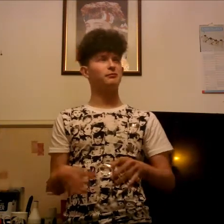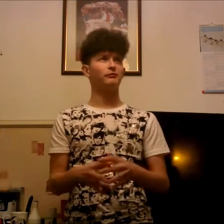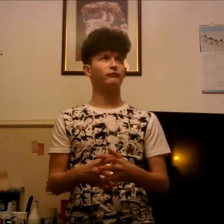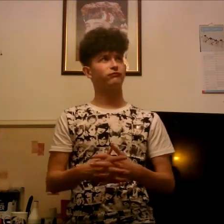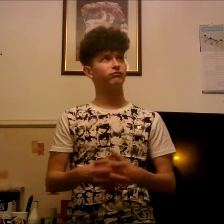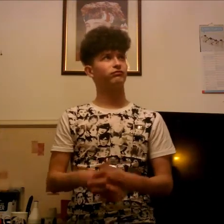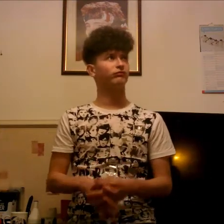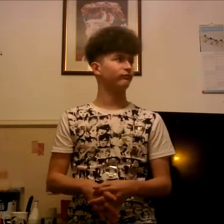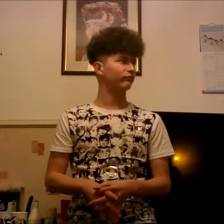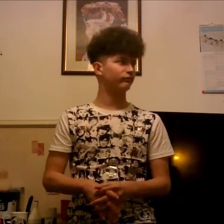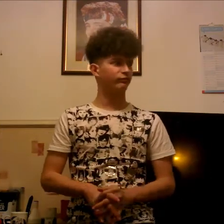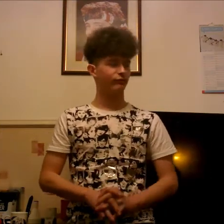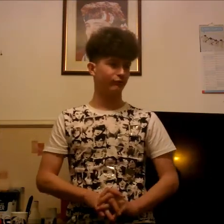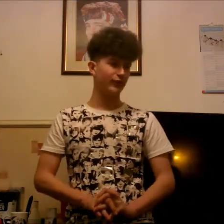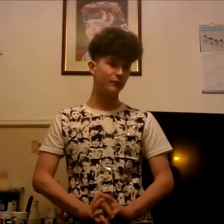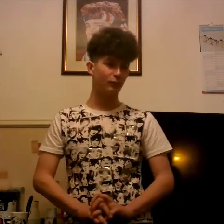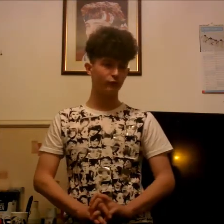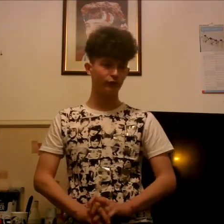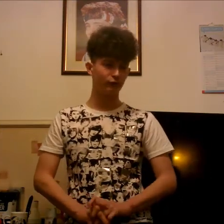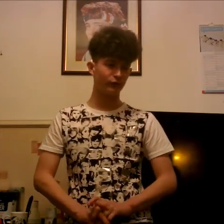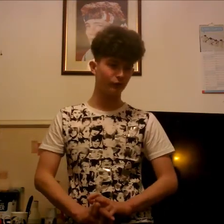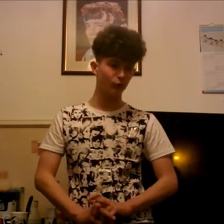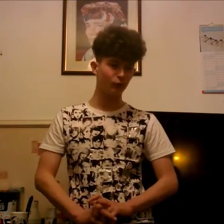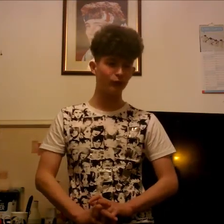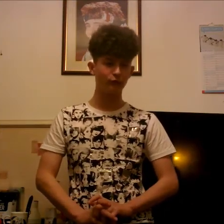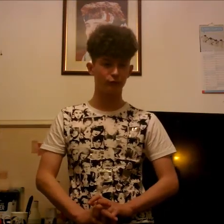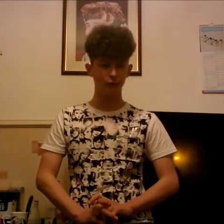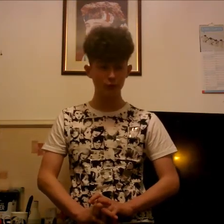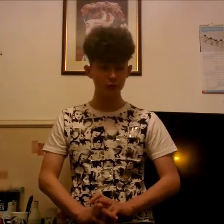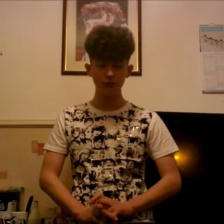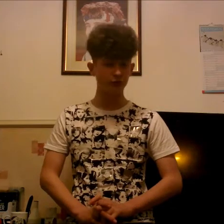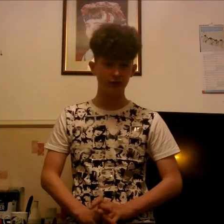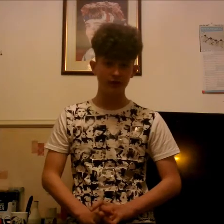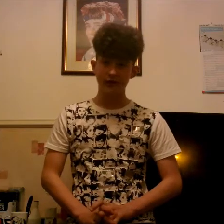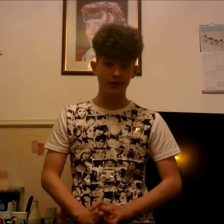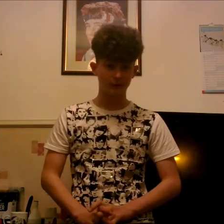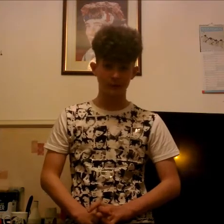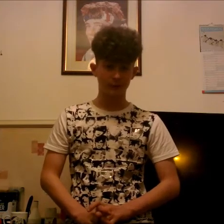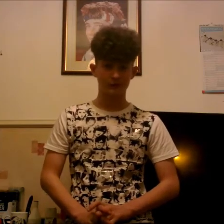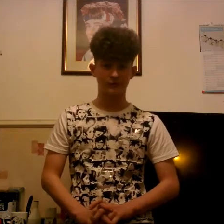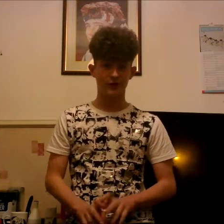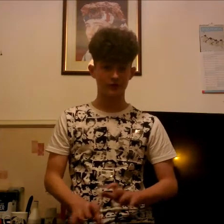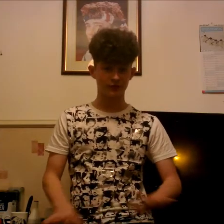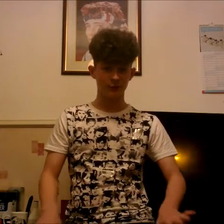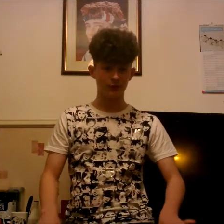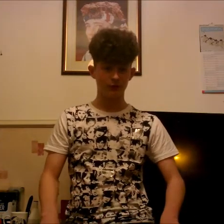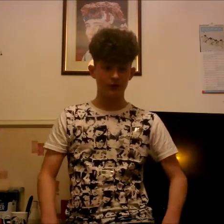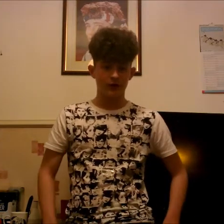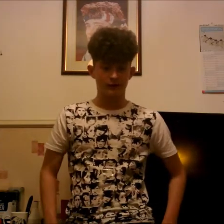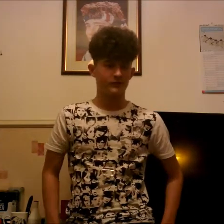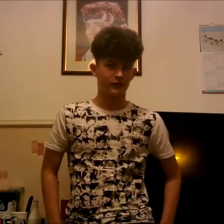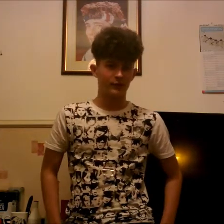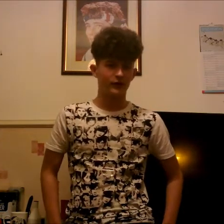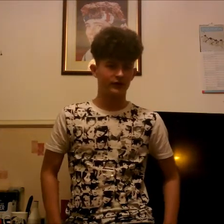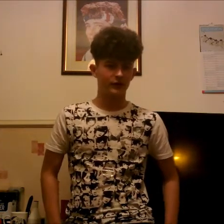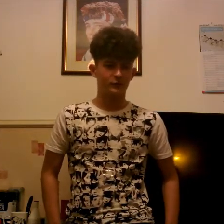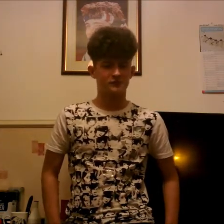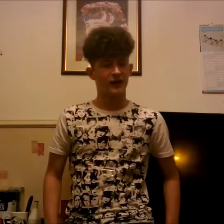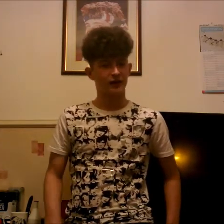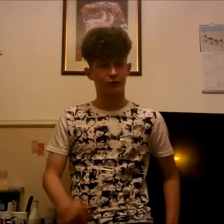three months four months wound i don't know just in school i was in primary at time it was back in